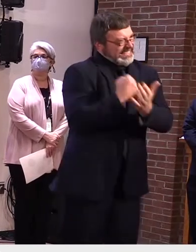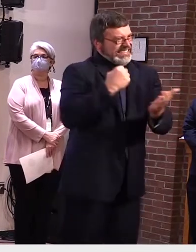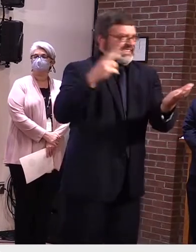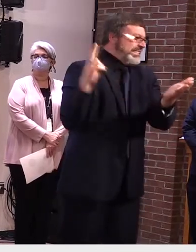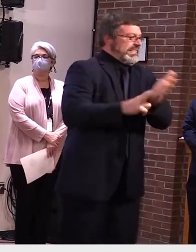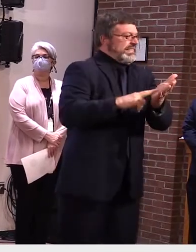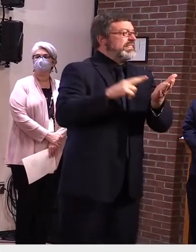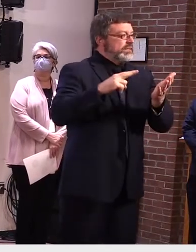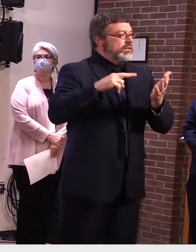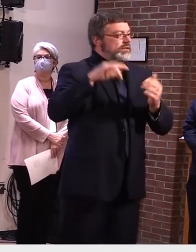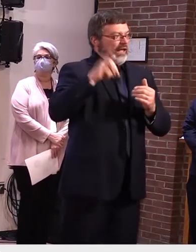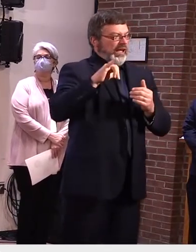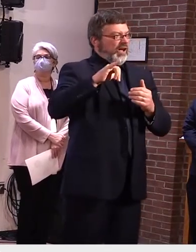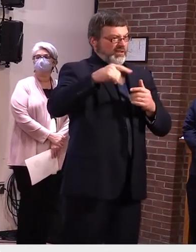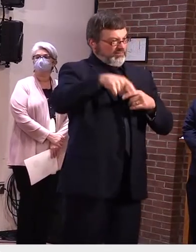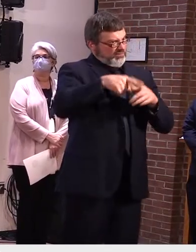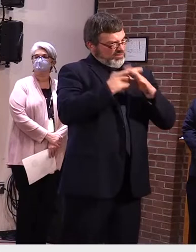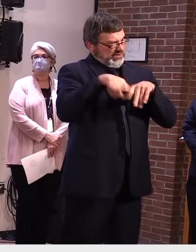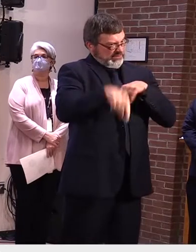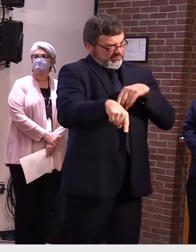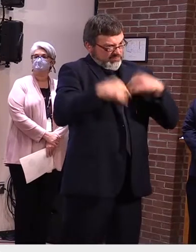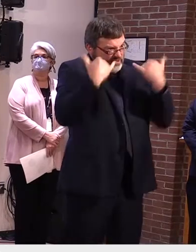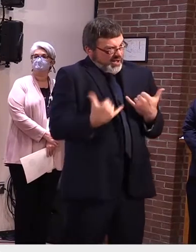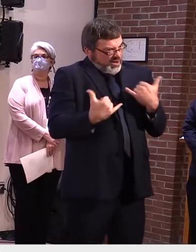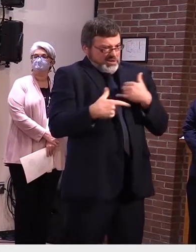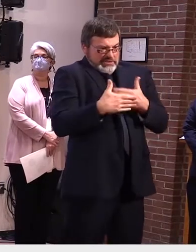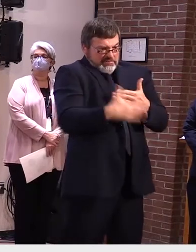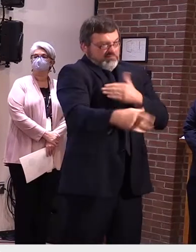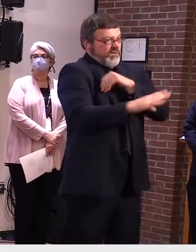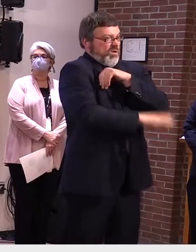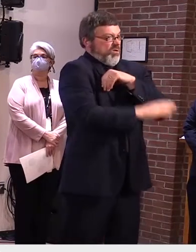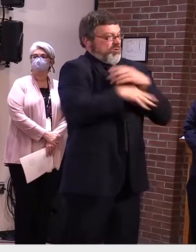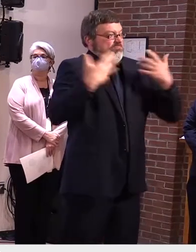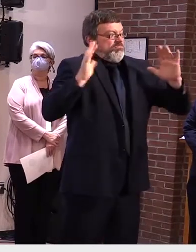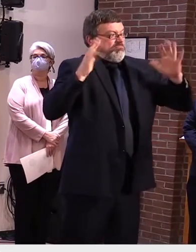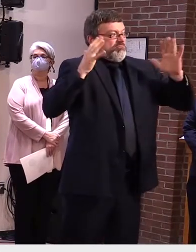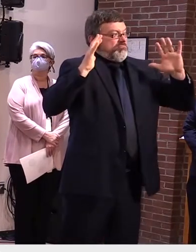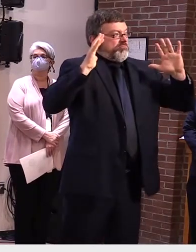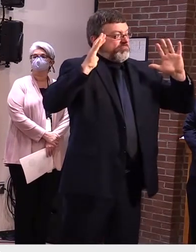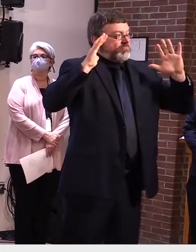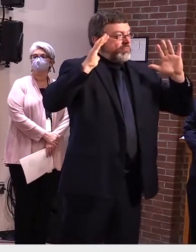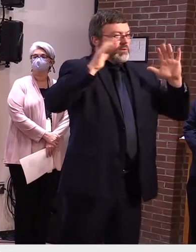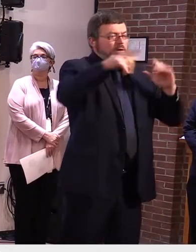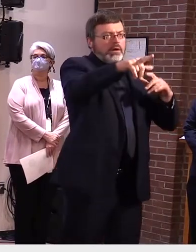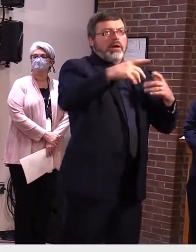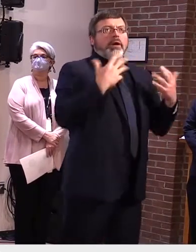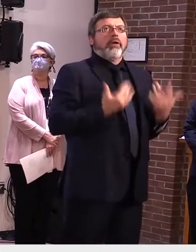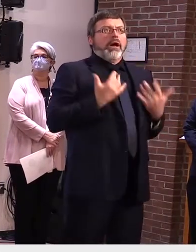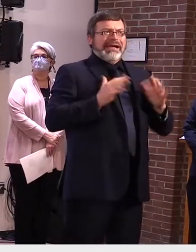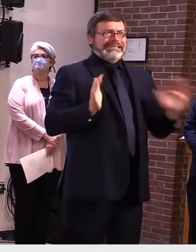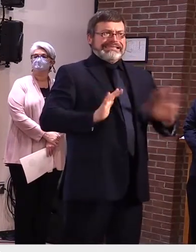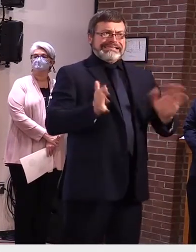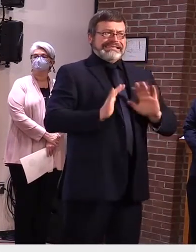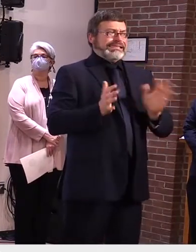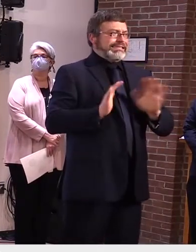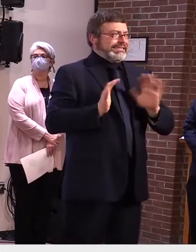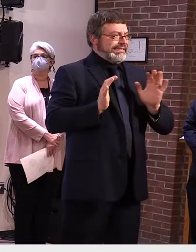sign up within the next couple weeks for these courses. So I encourage you to visit www